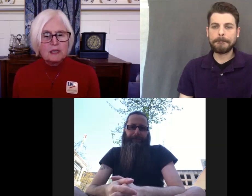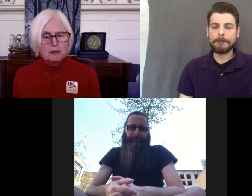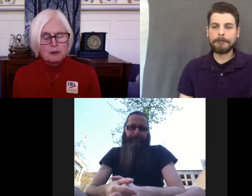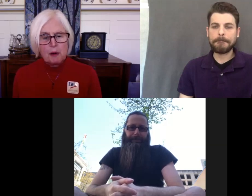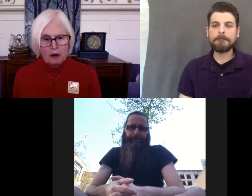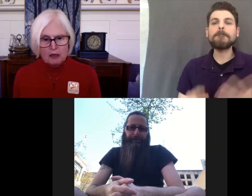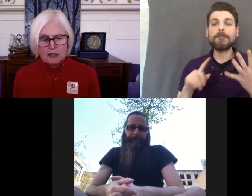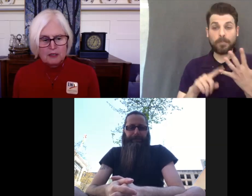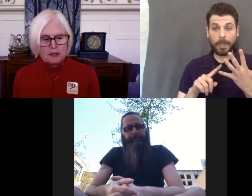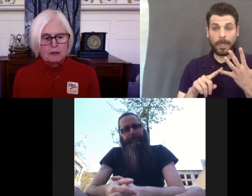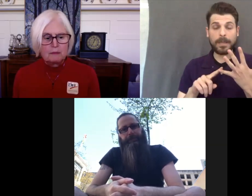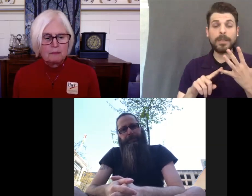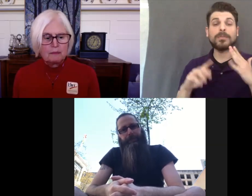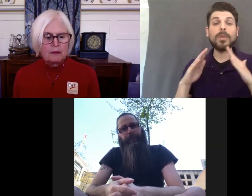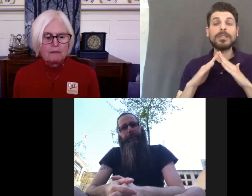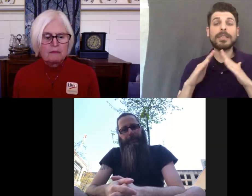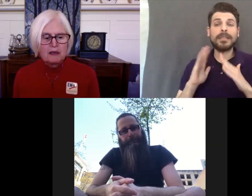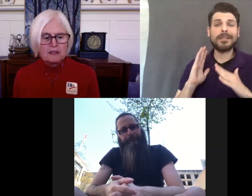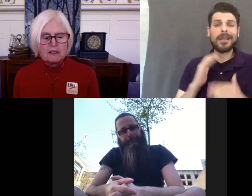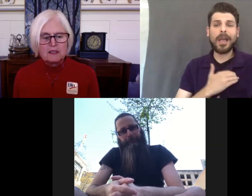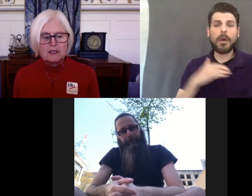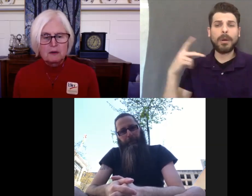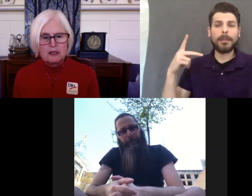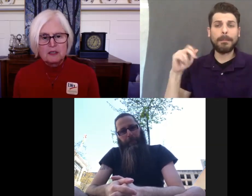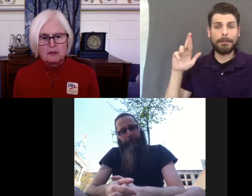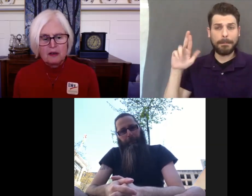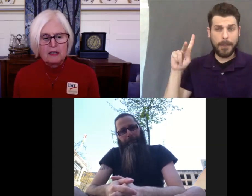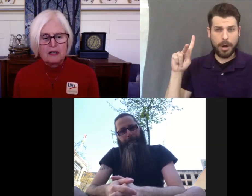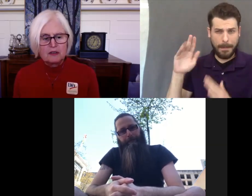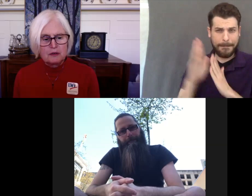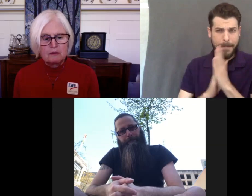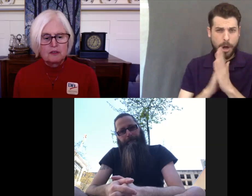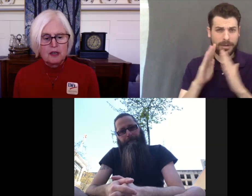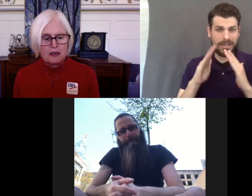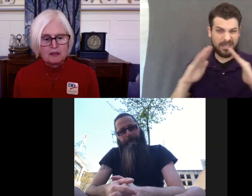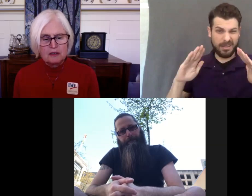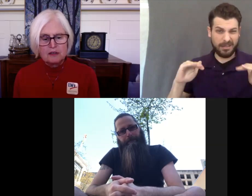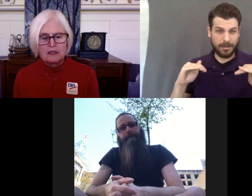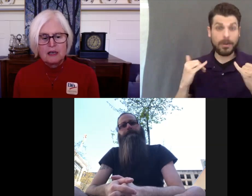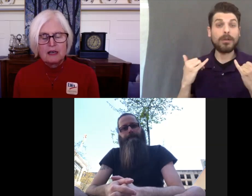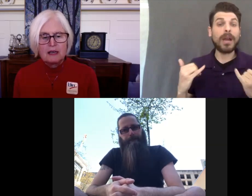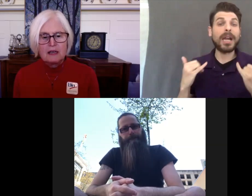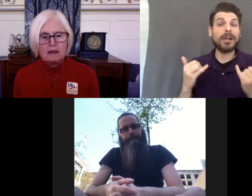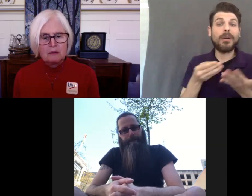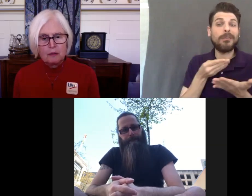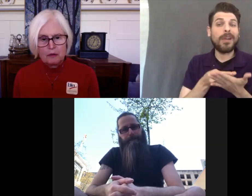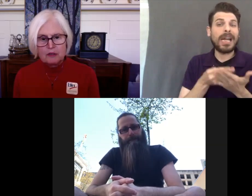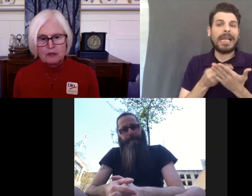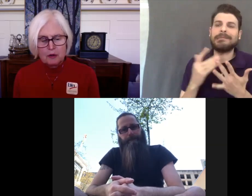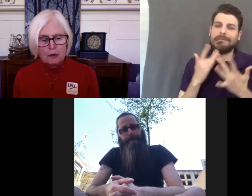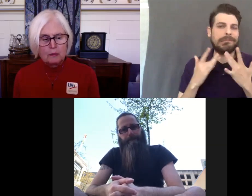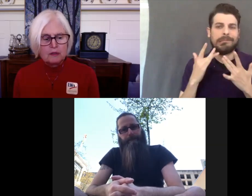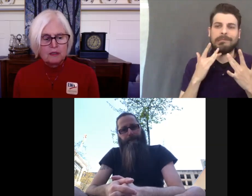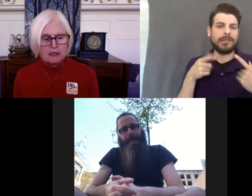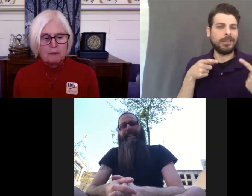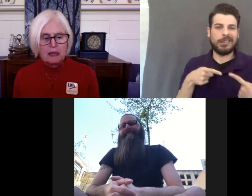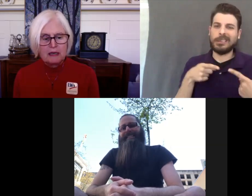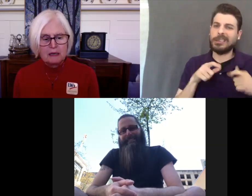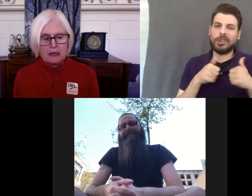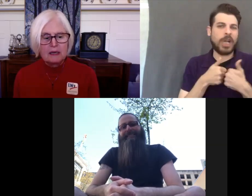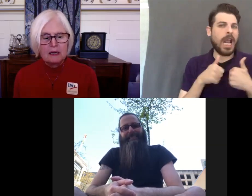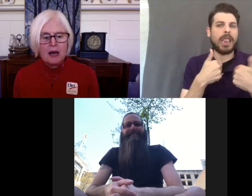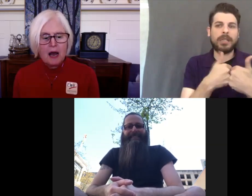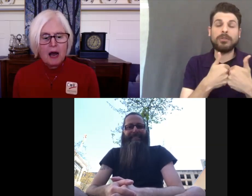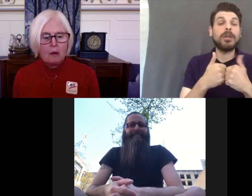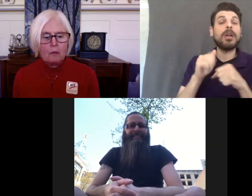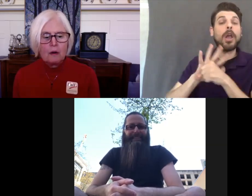The city's park system faces serious financial challenges, even more so since the